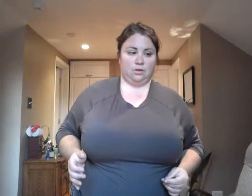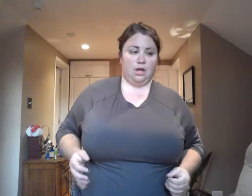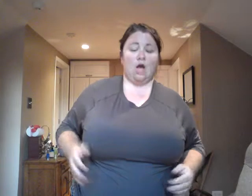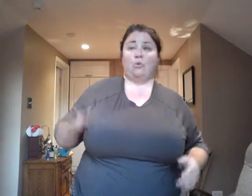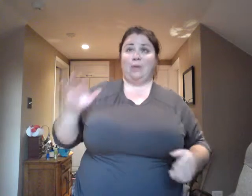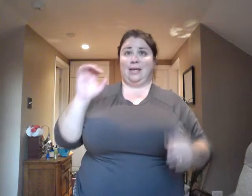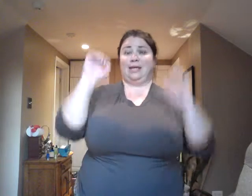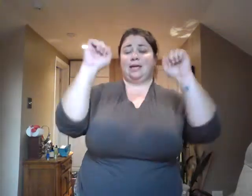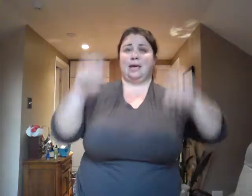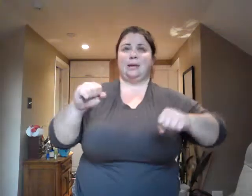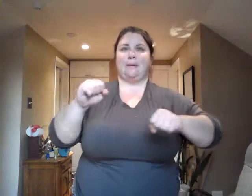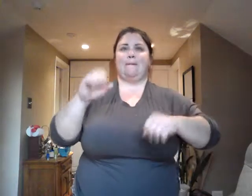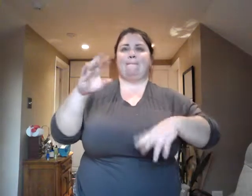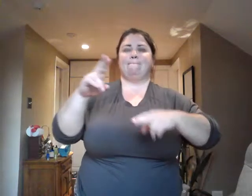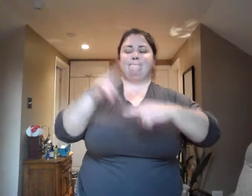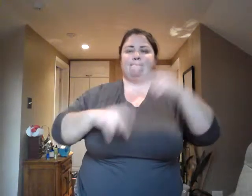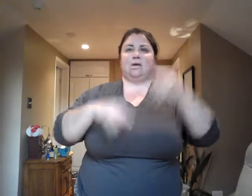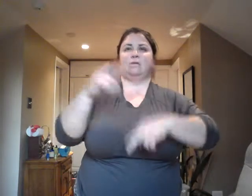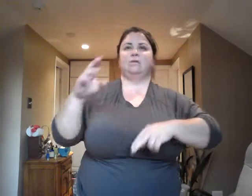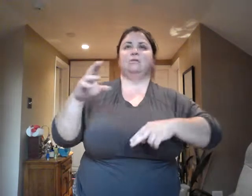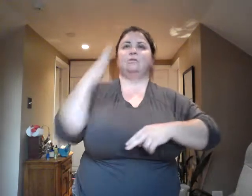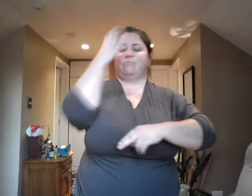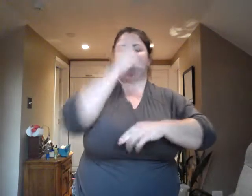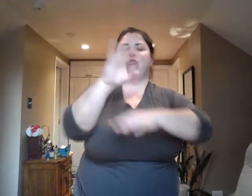I'd like to leave you with a poem that says, the